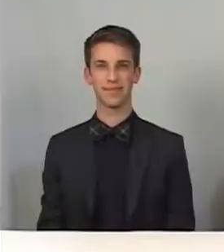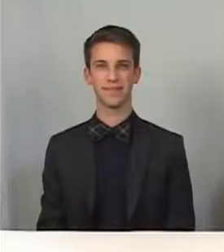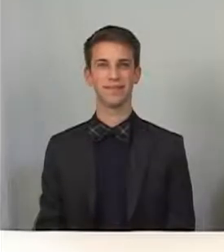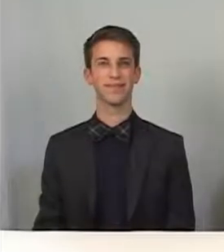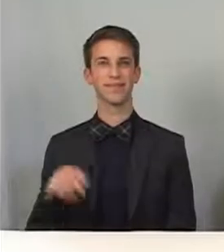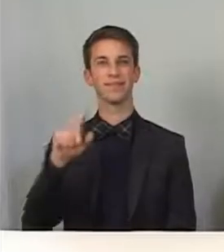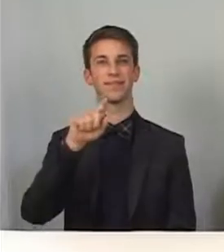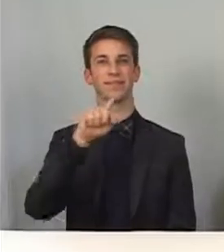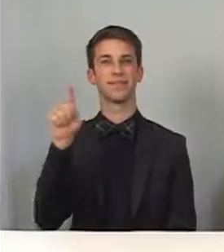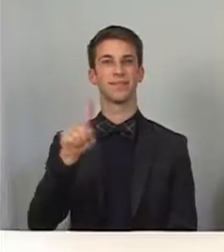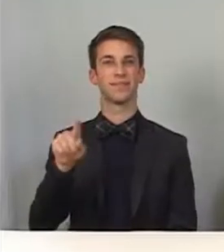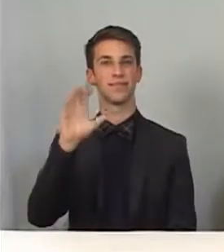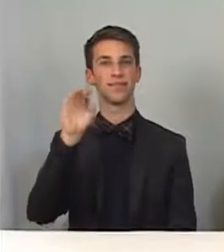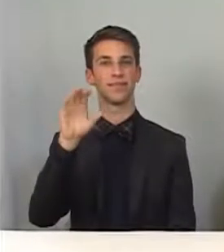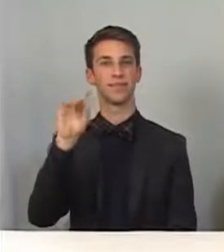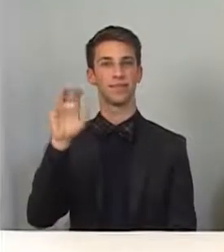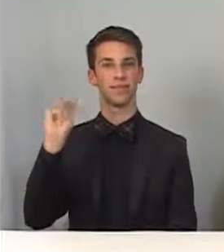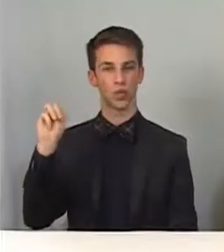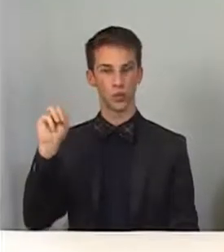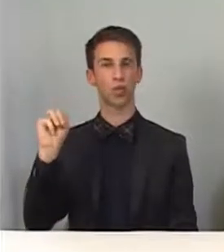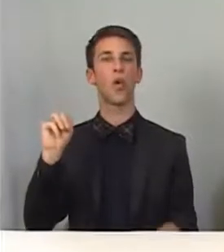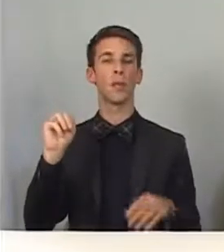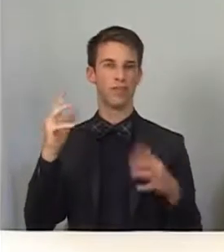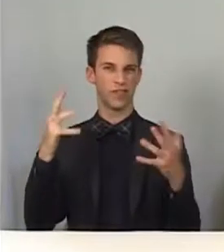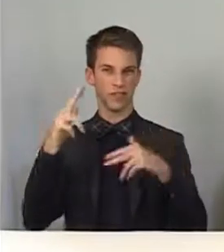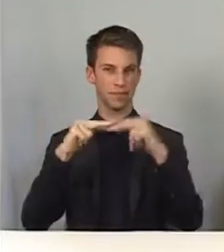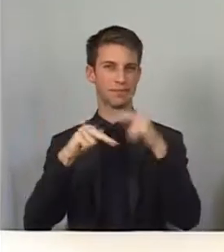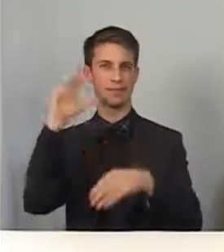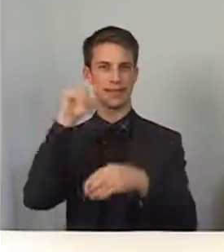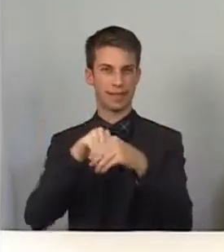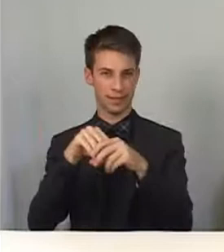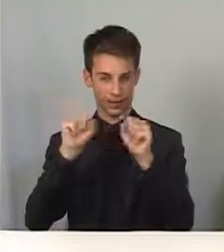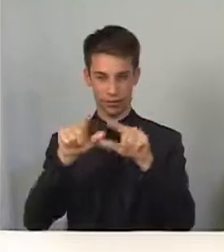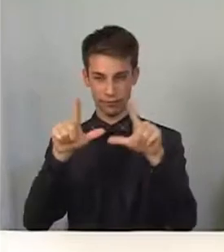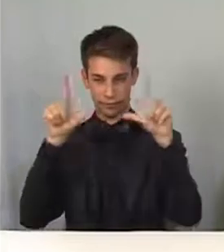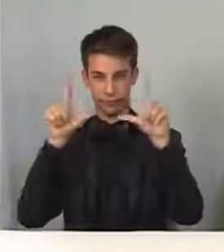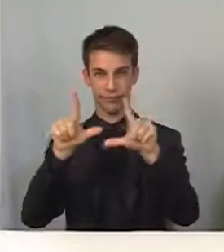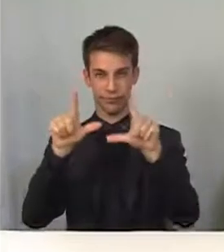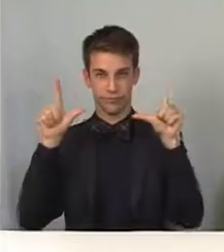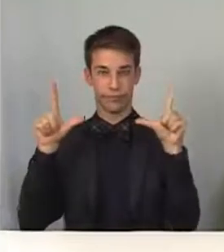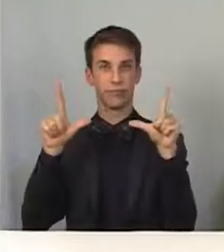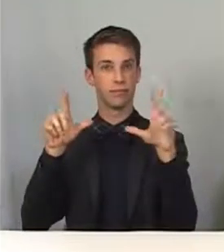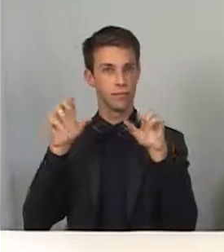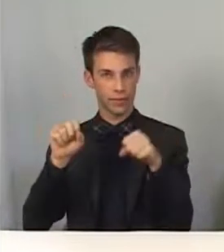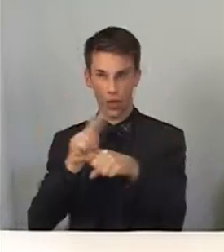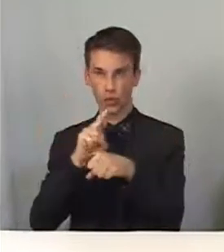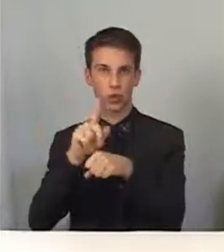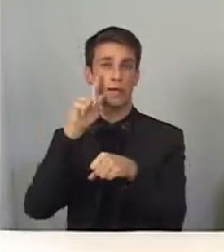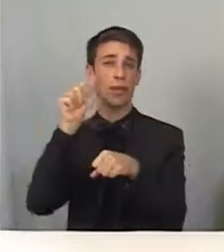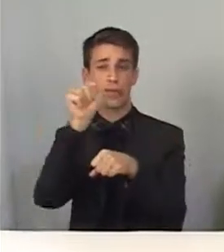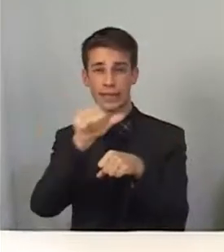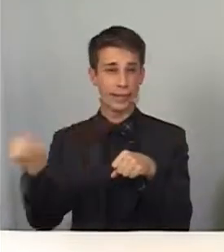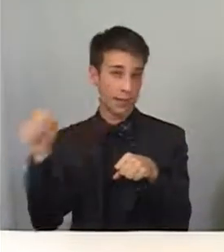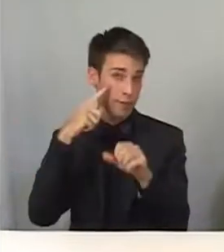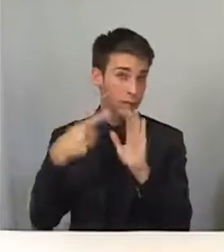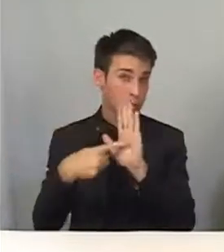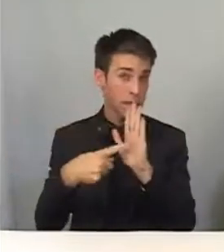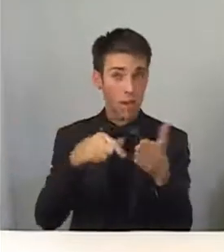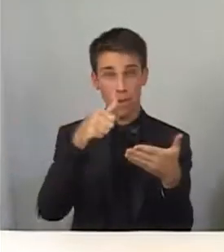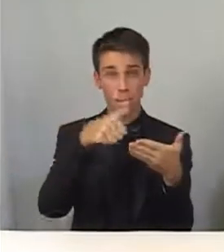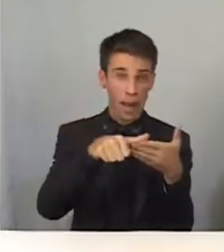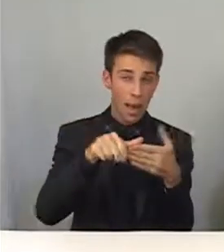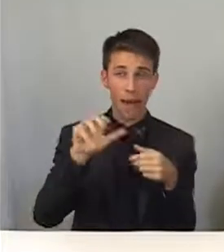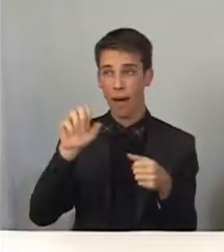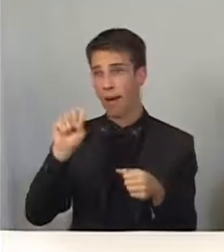Zoom is a built-in magnifier that works wherever you are in iOS, from mail and safari to the